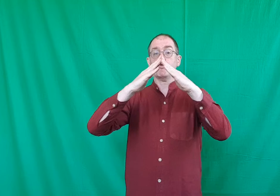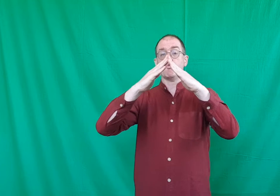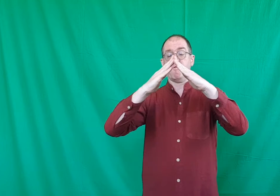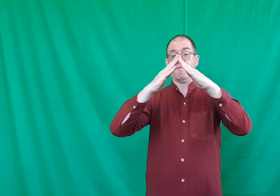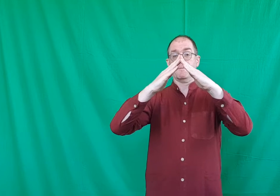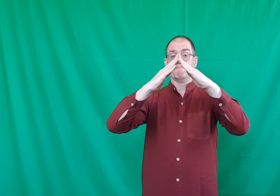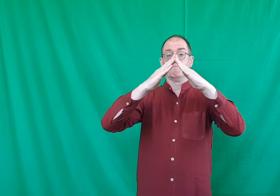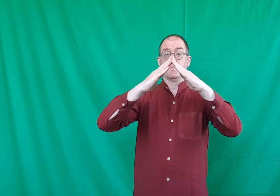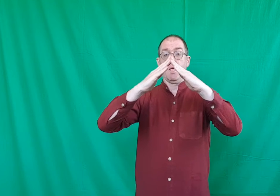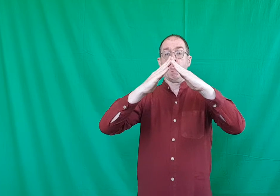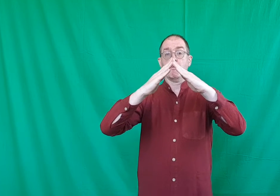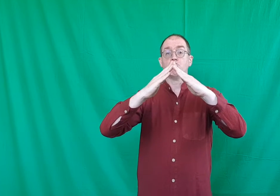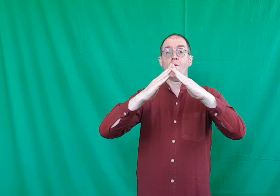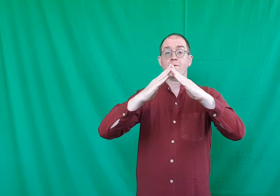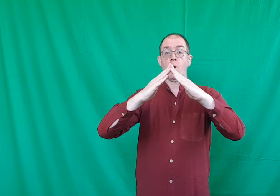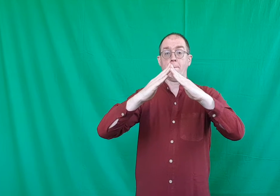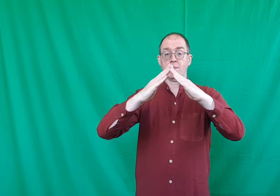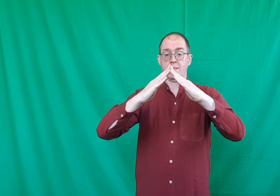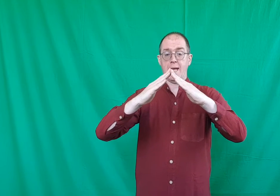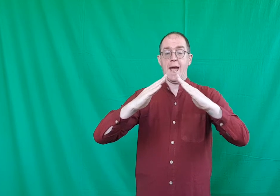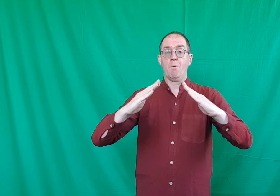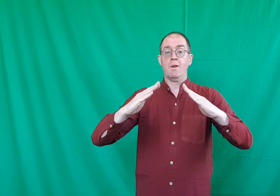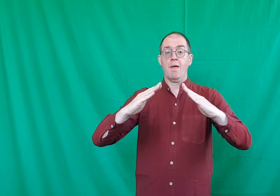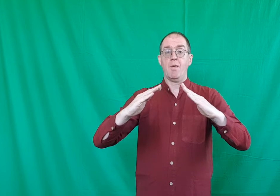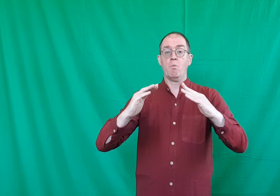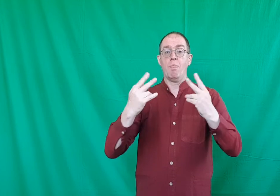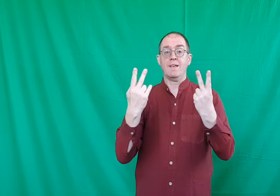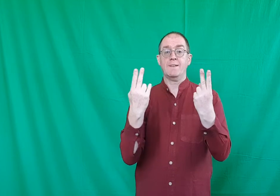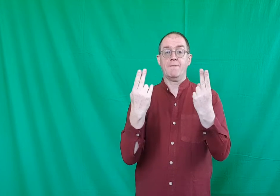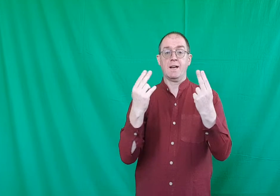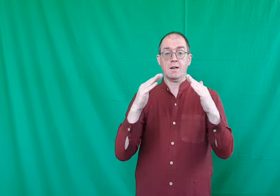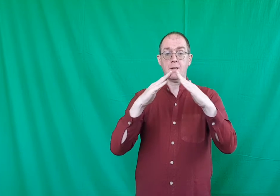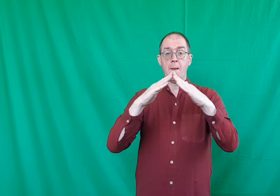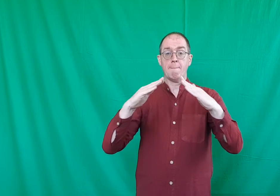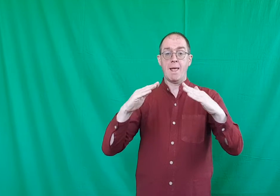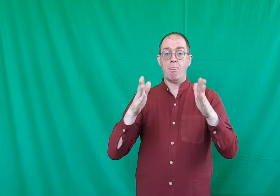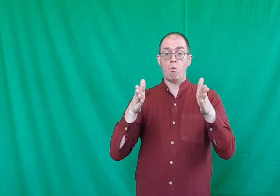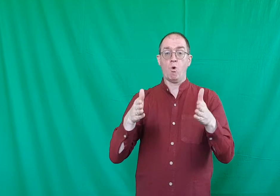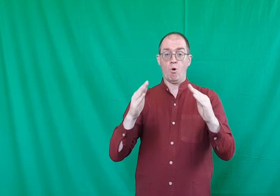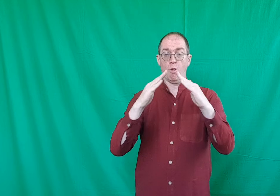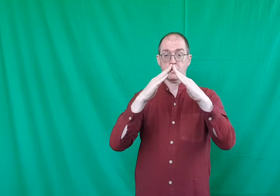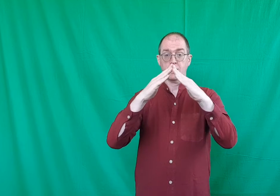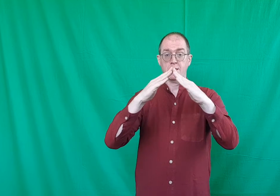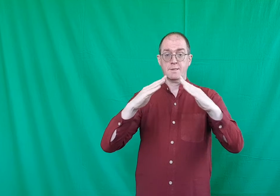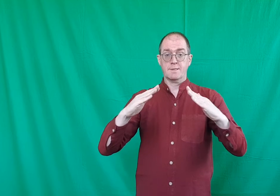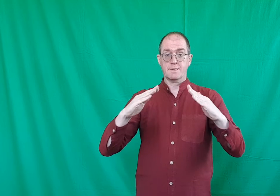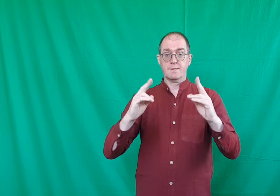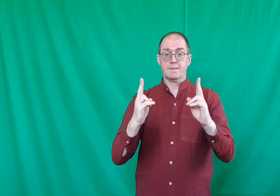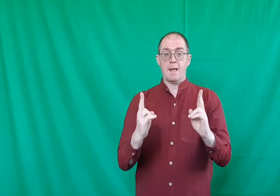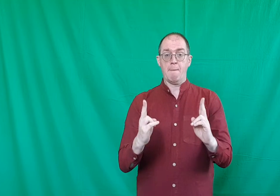roof. A roof comes down. And then with these fingers, make the world stable.